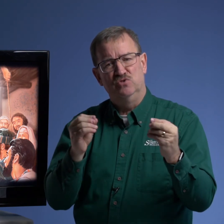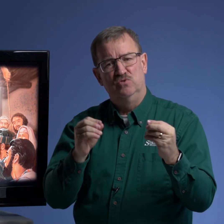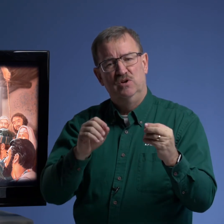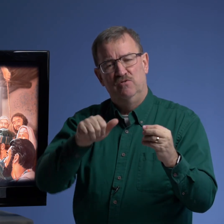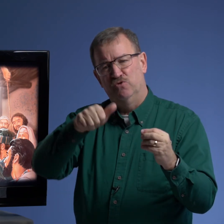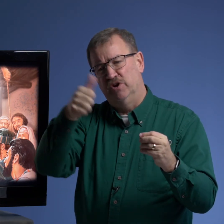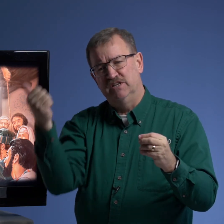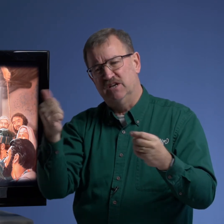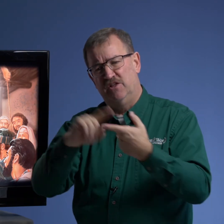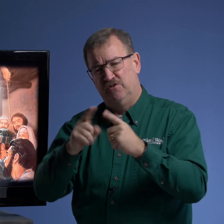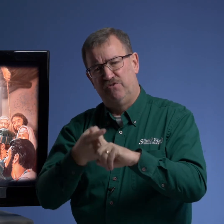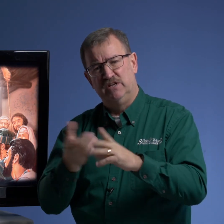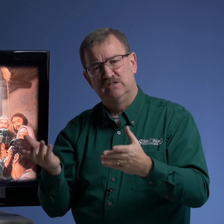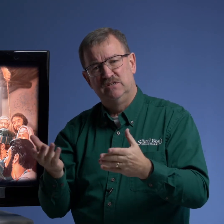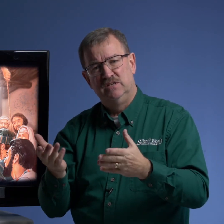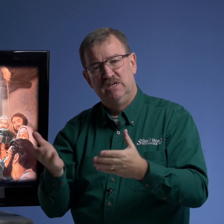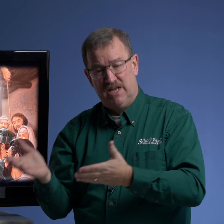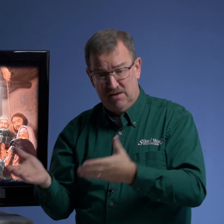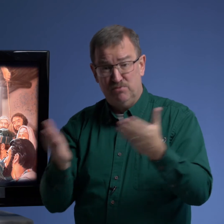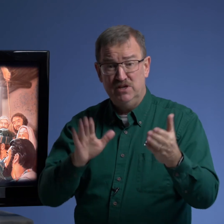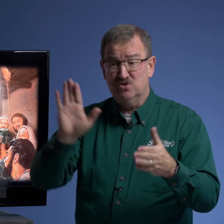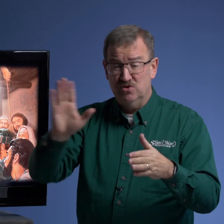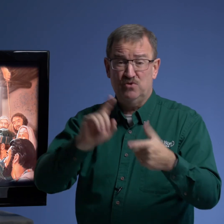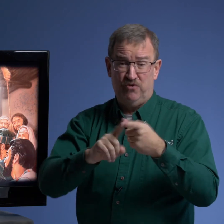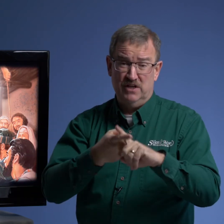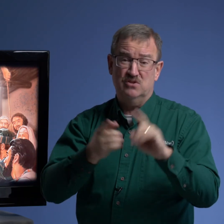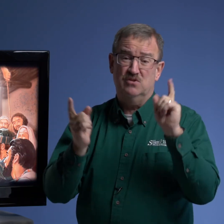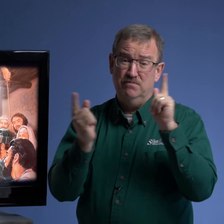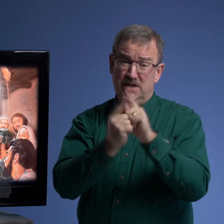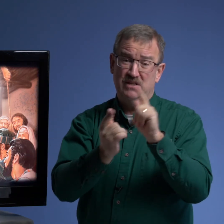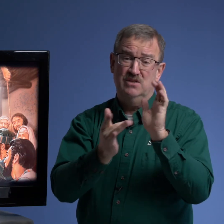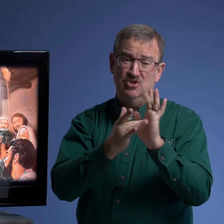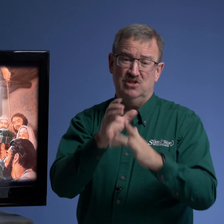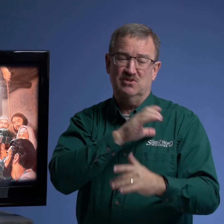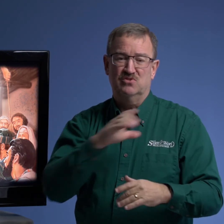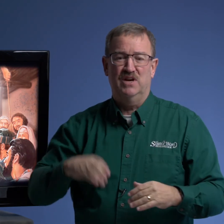for his other friends he brings those friends to meet jesus christ